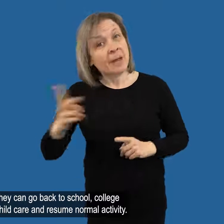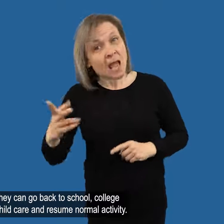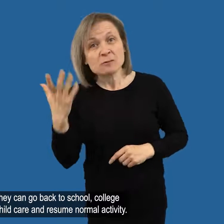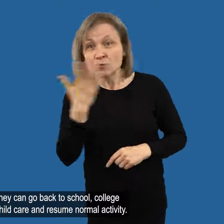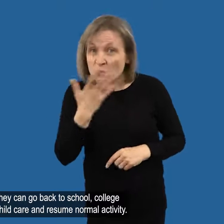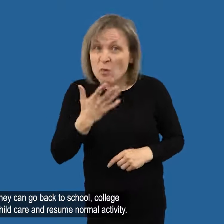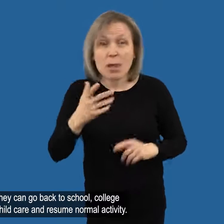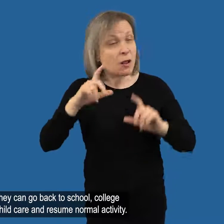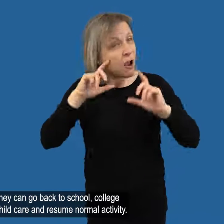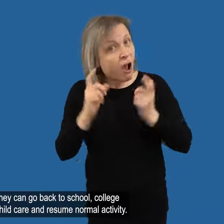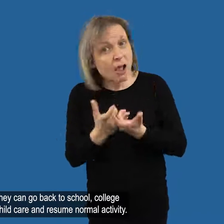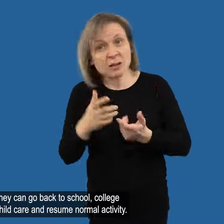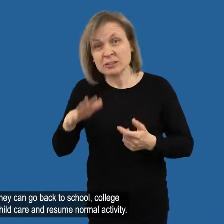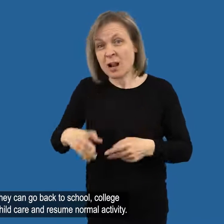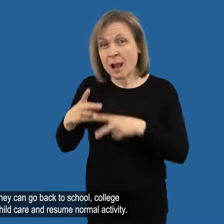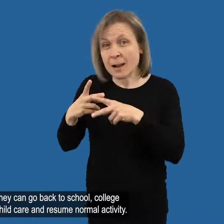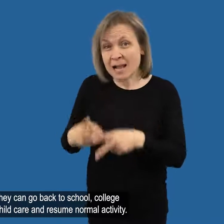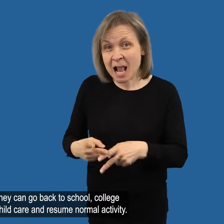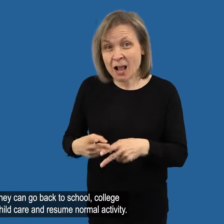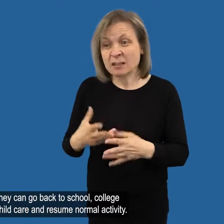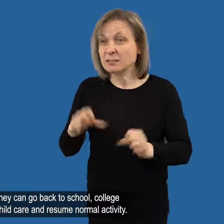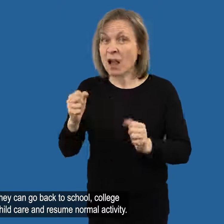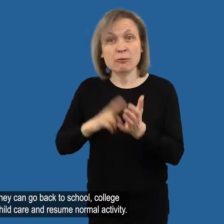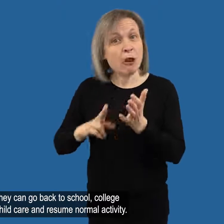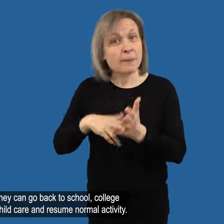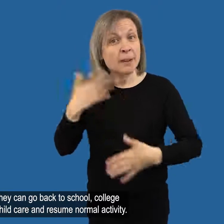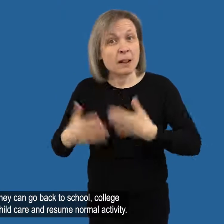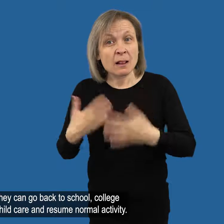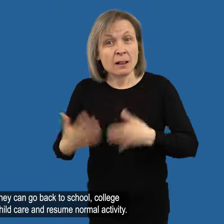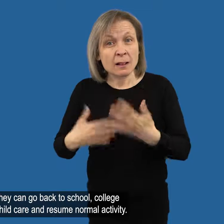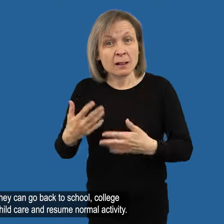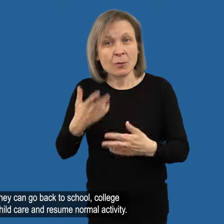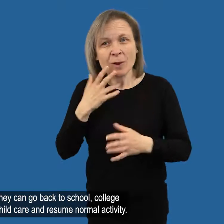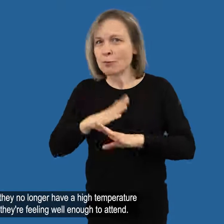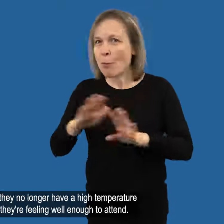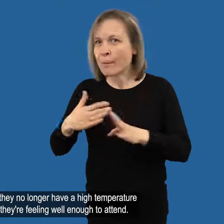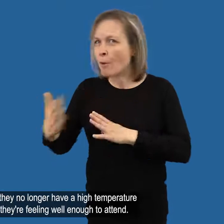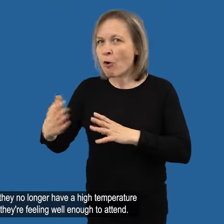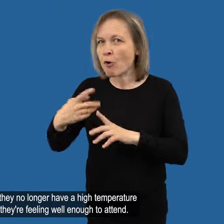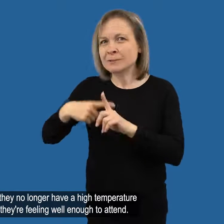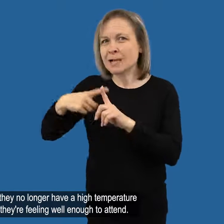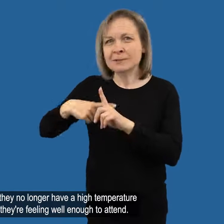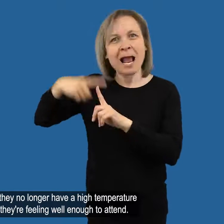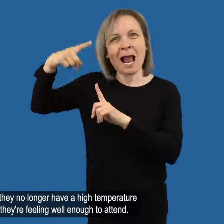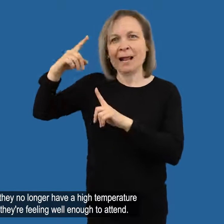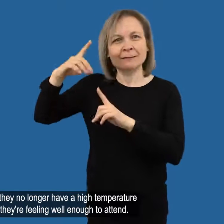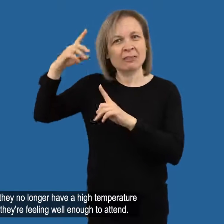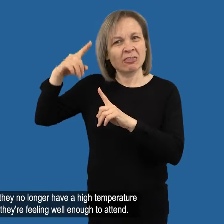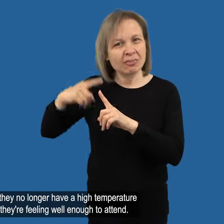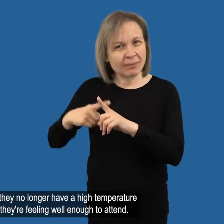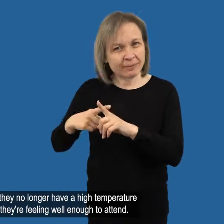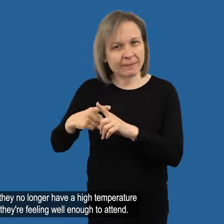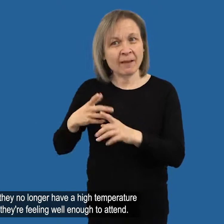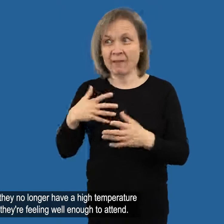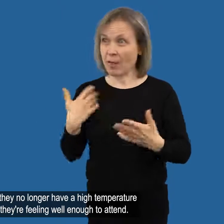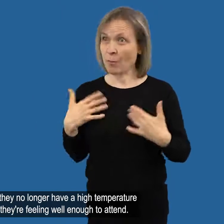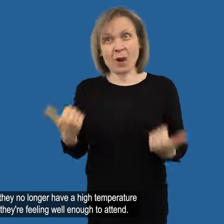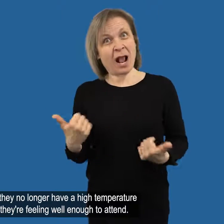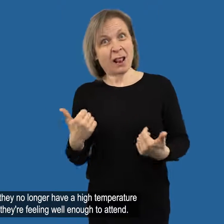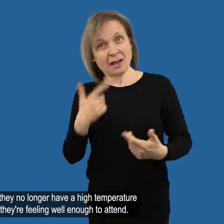They can go back to school, college or childcare and resume normal activities when they no longer have a high temperature and they're feeling